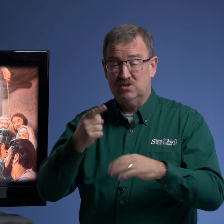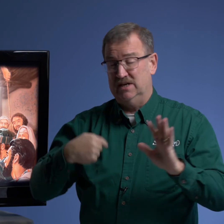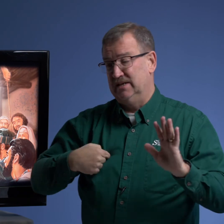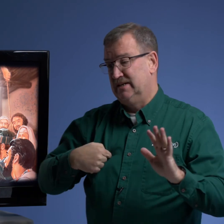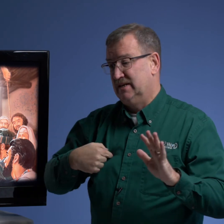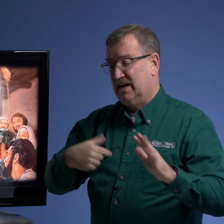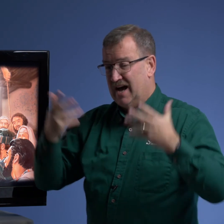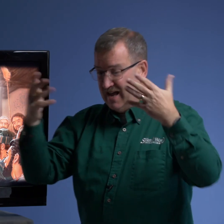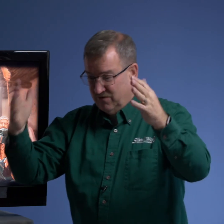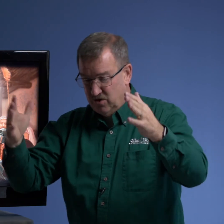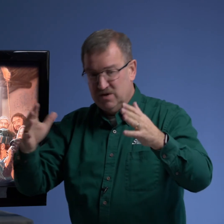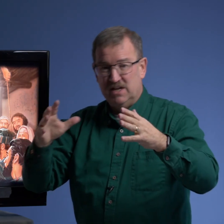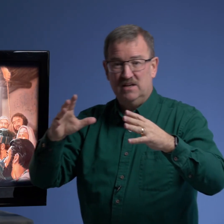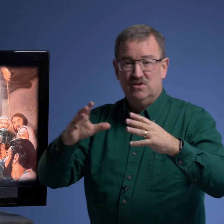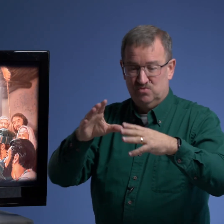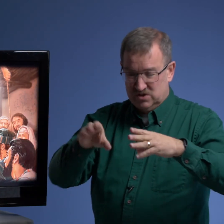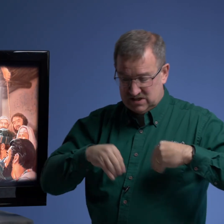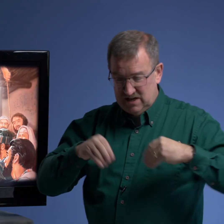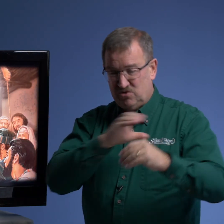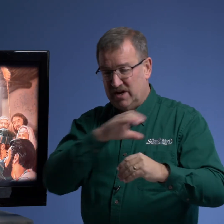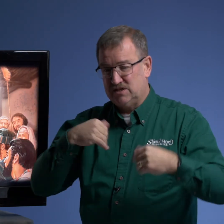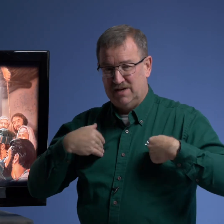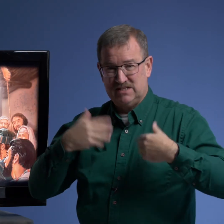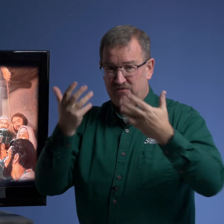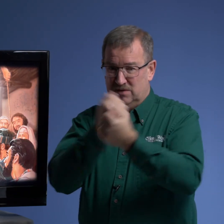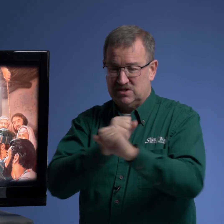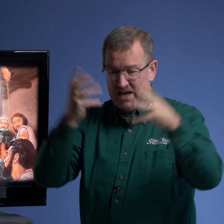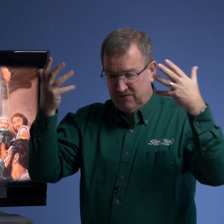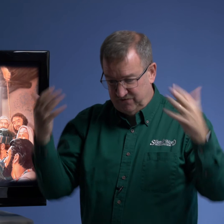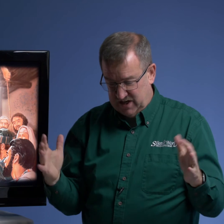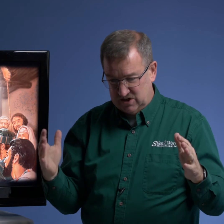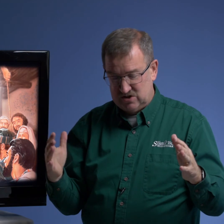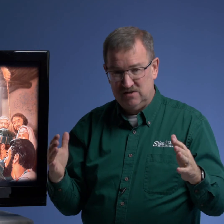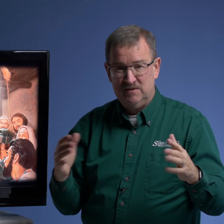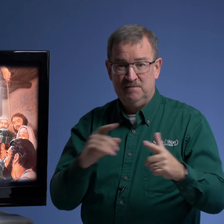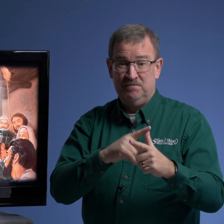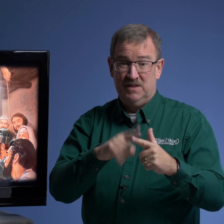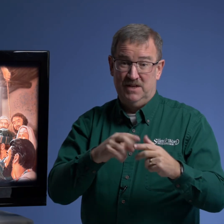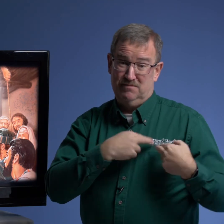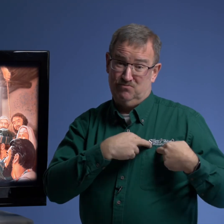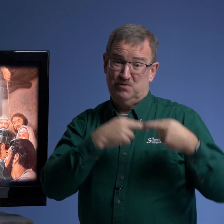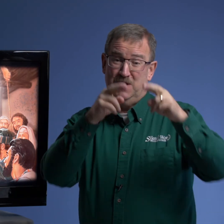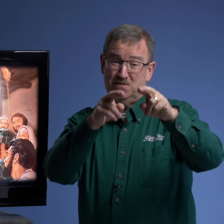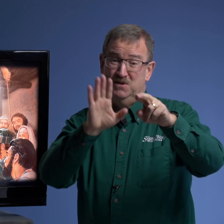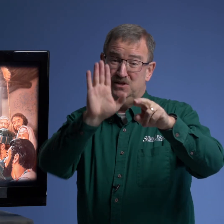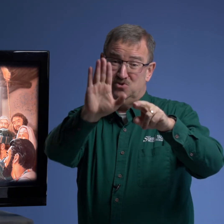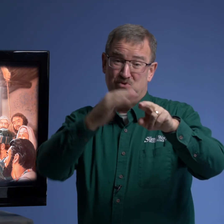say i have already received christ myself i'm saved finished then responsibility is yours